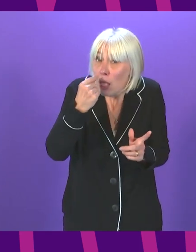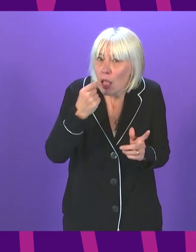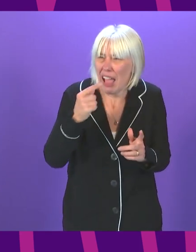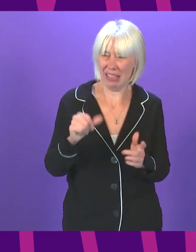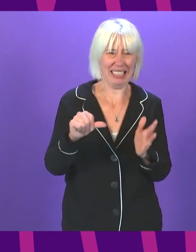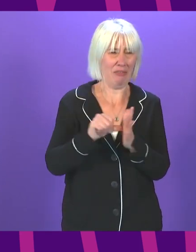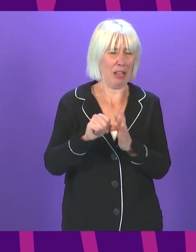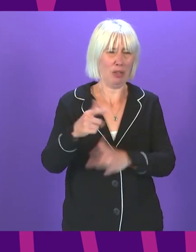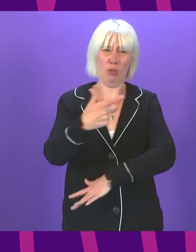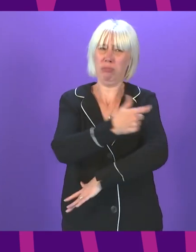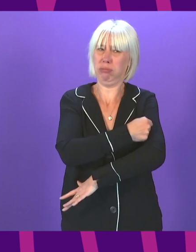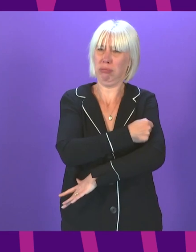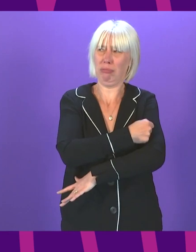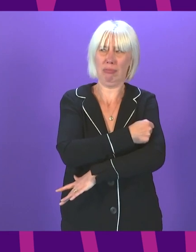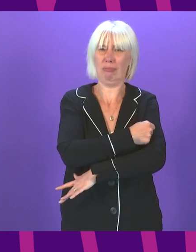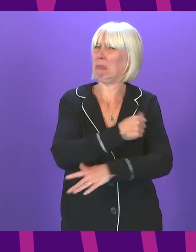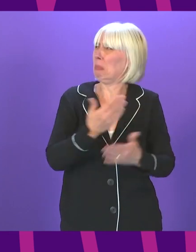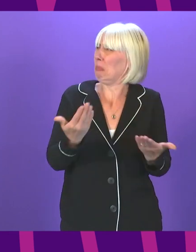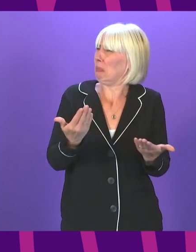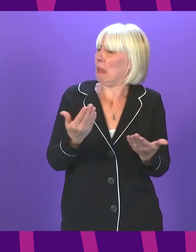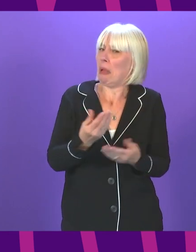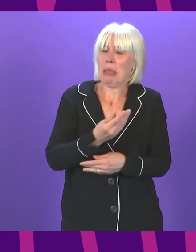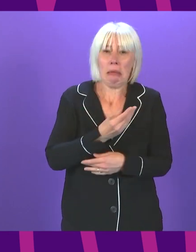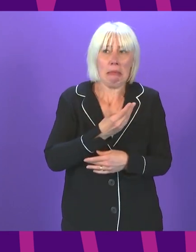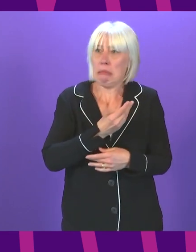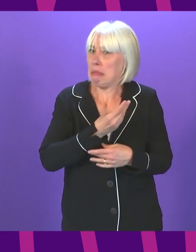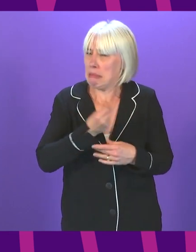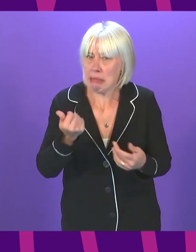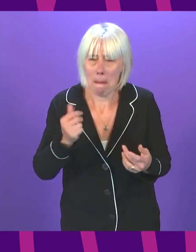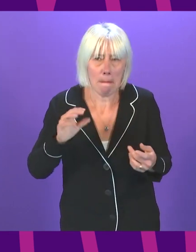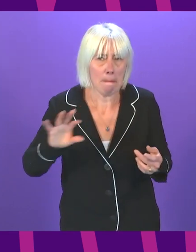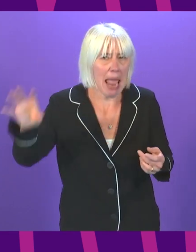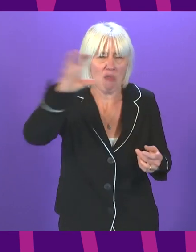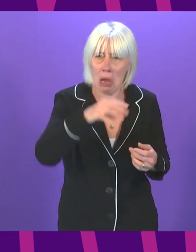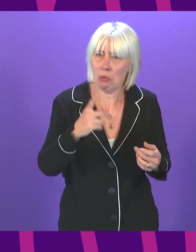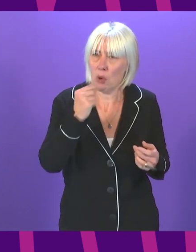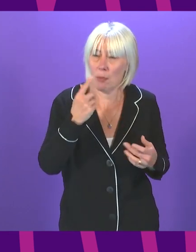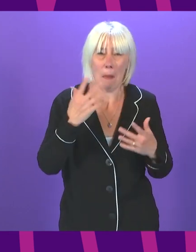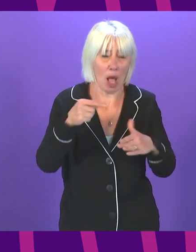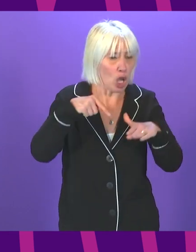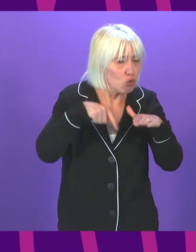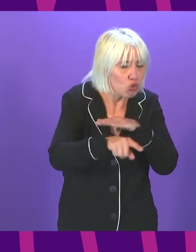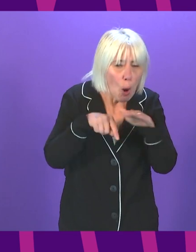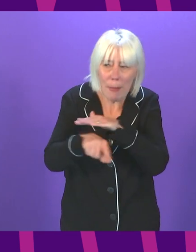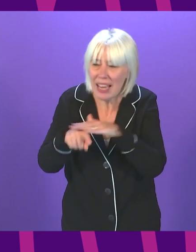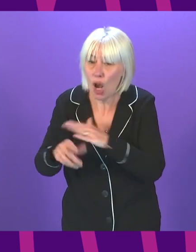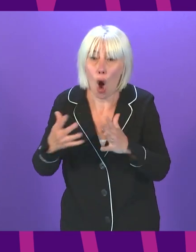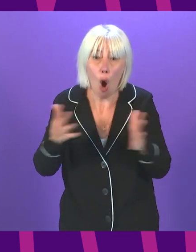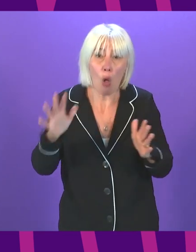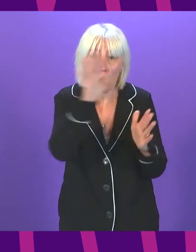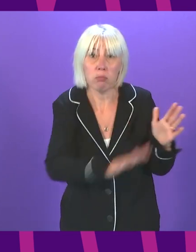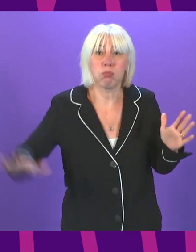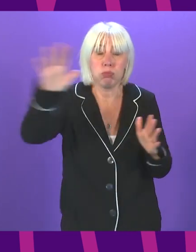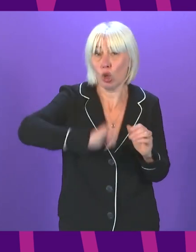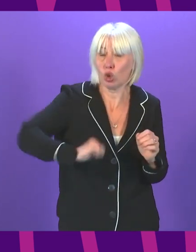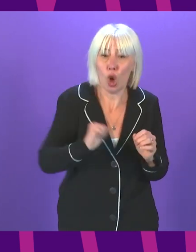vaccinated that stops them doing it right now. Now, there may be some, and in which case we'll work to overcome that. But there are drop-in centres in every part of mainland Scotland.